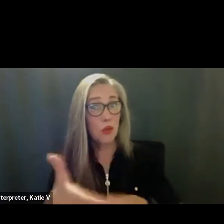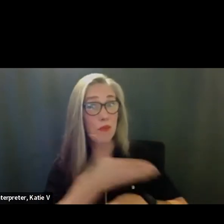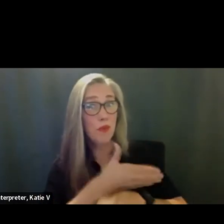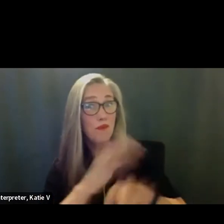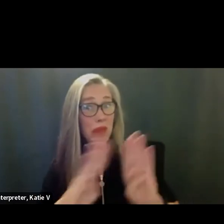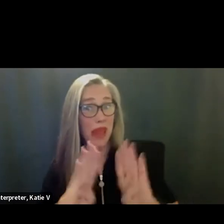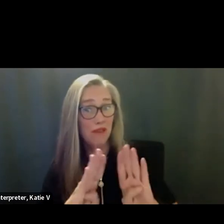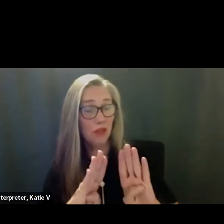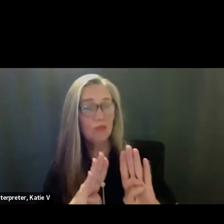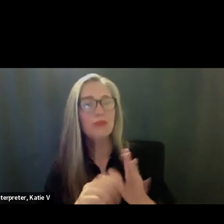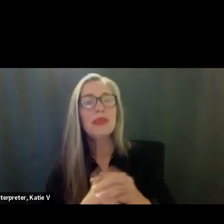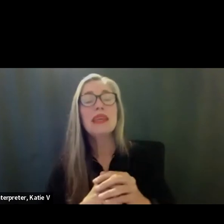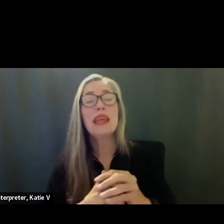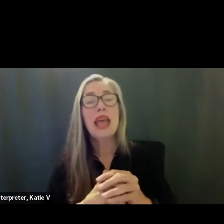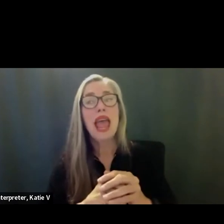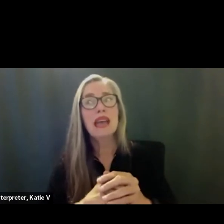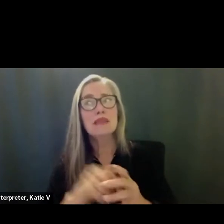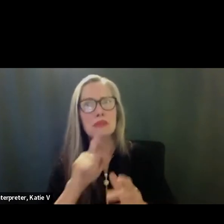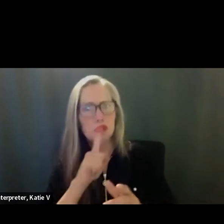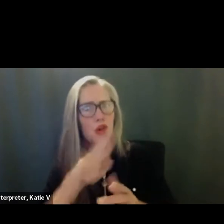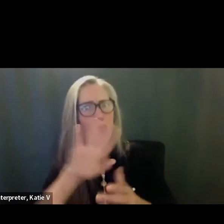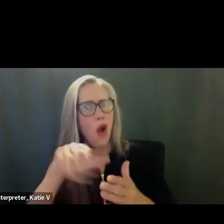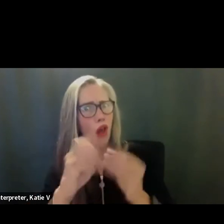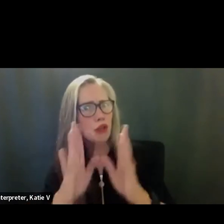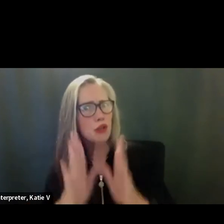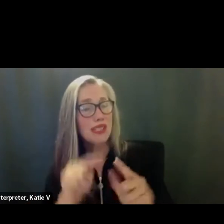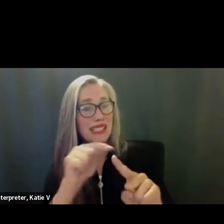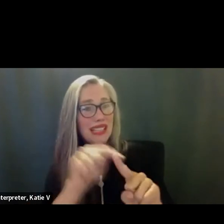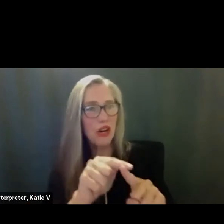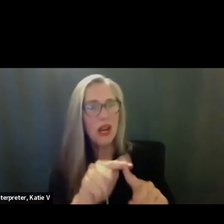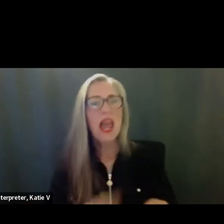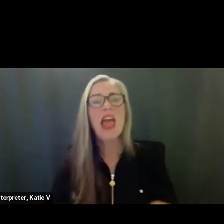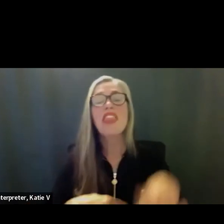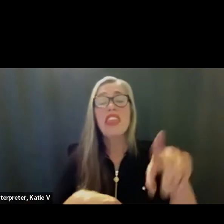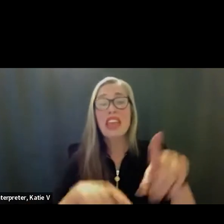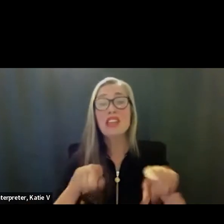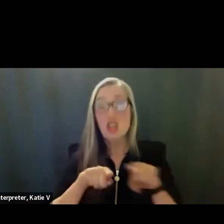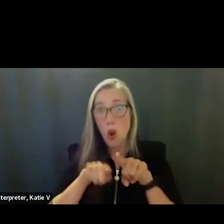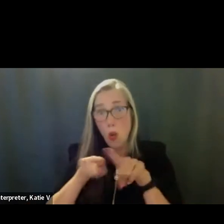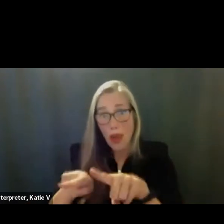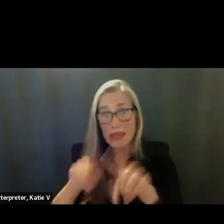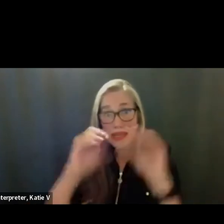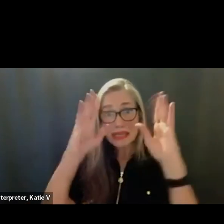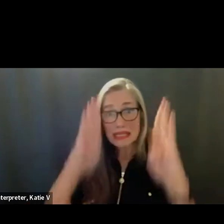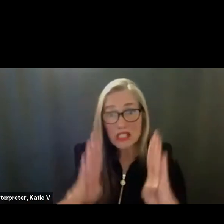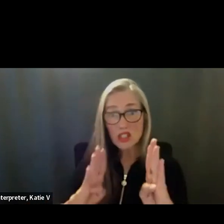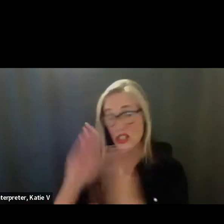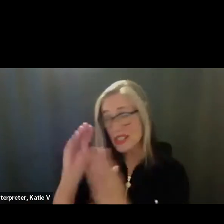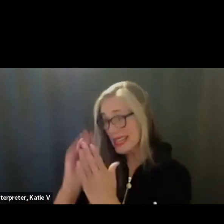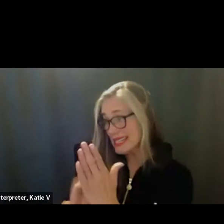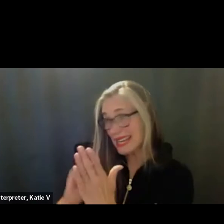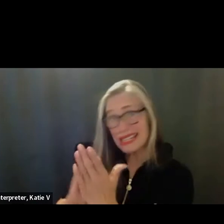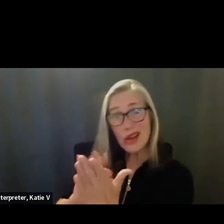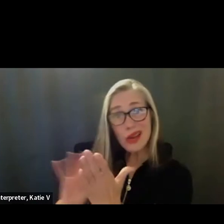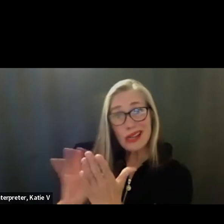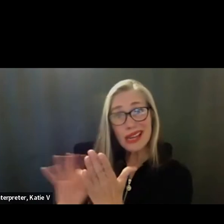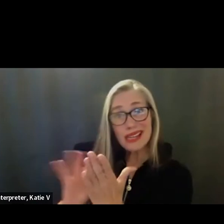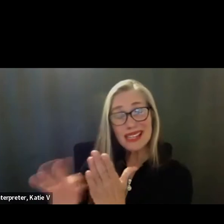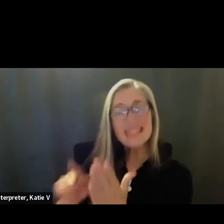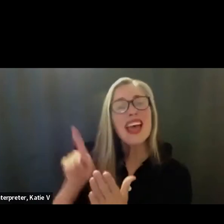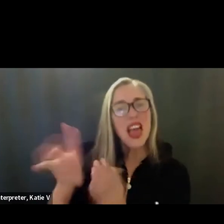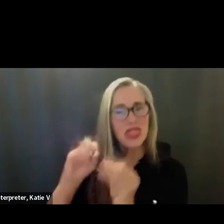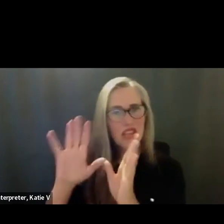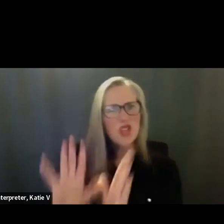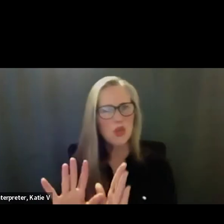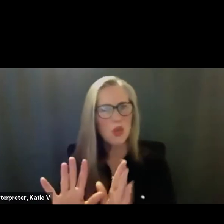then while teachers are taking attendance, students are engaged in what we call a do now. And a do now is an independent, quiet activity that's accessible for